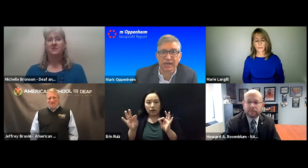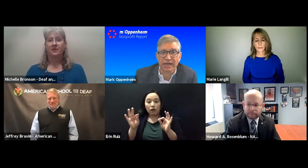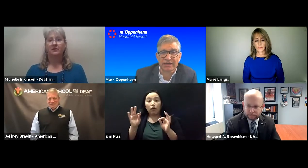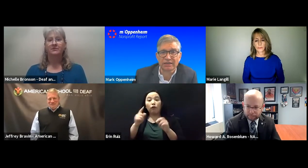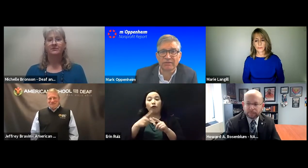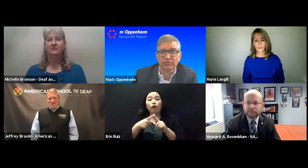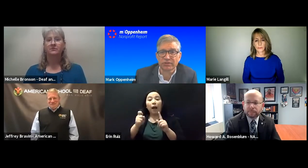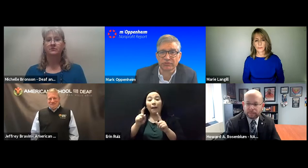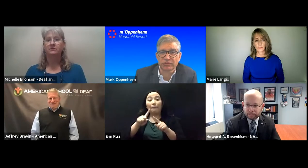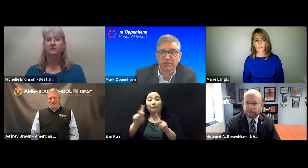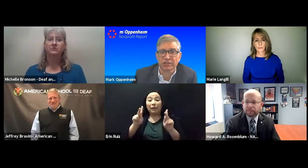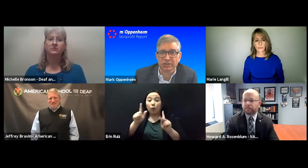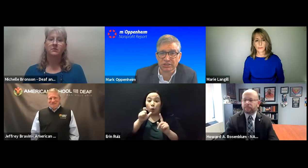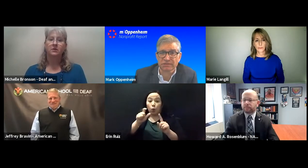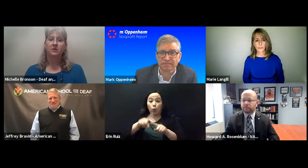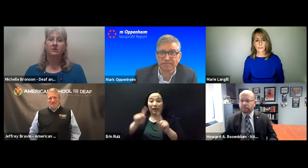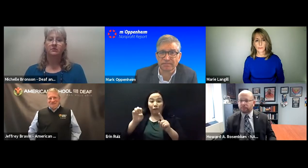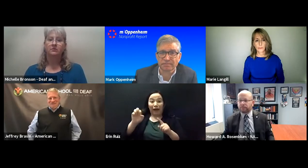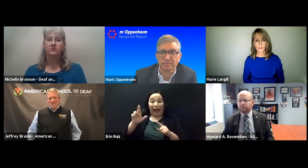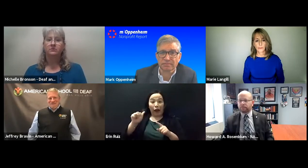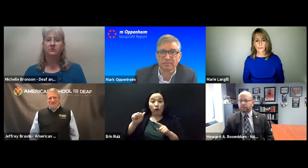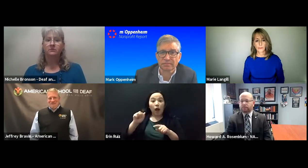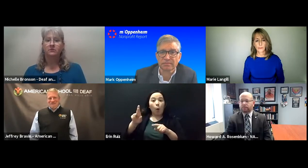eras and come from different traditions?